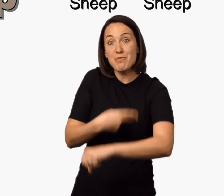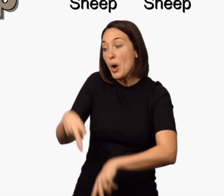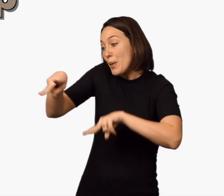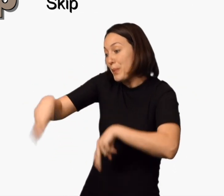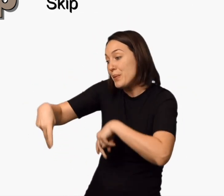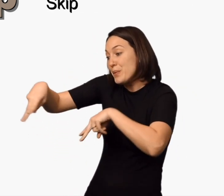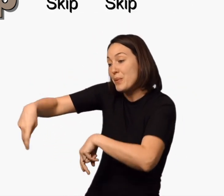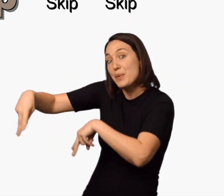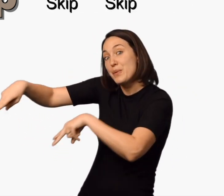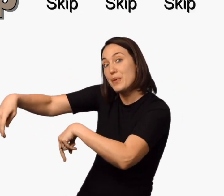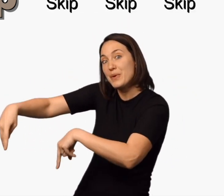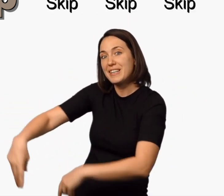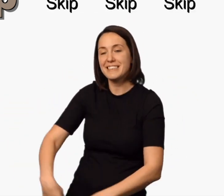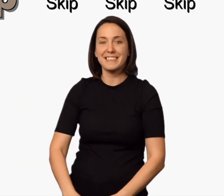sheep, skip, skip, skip